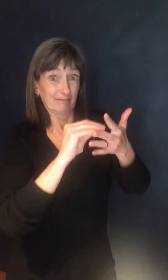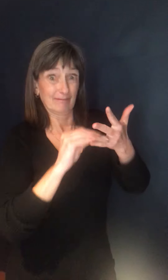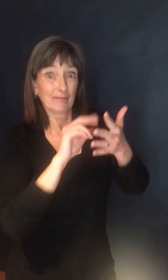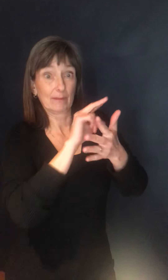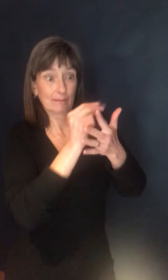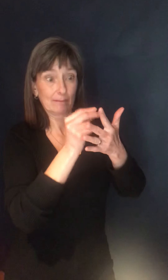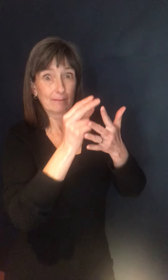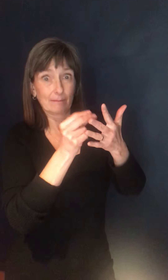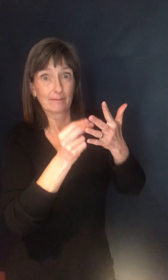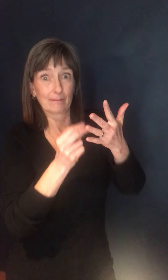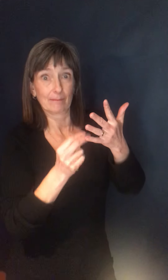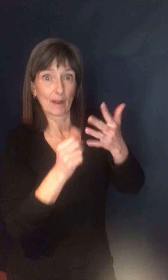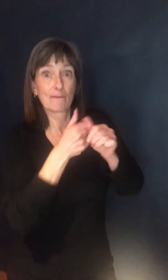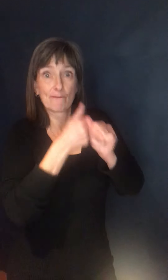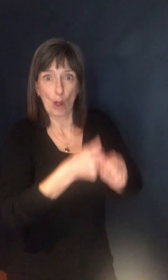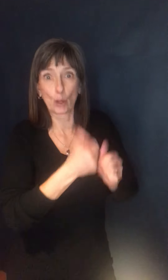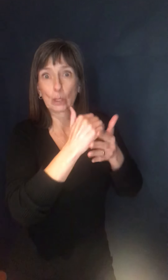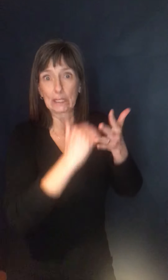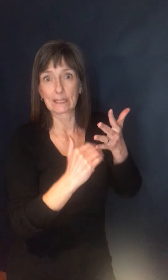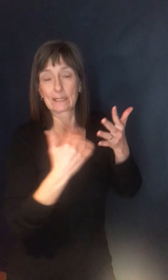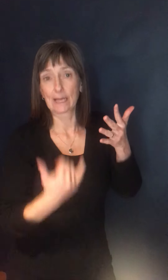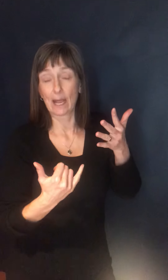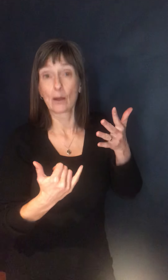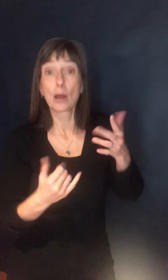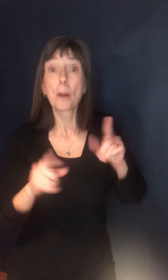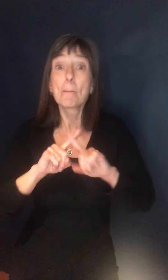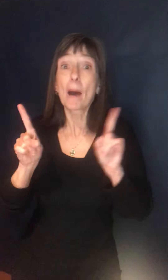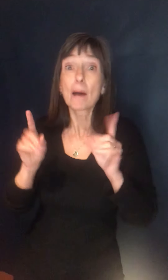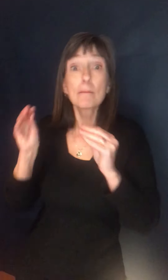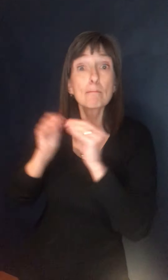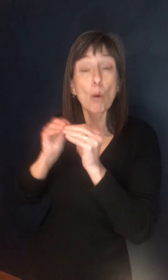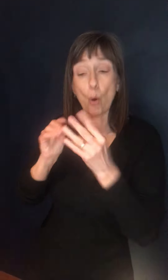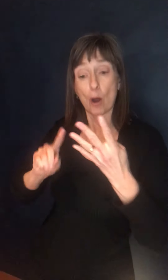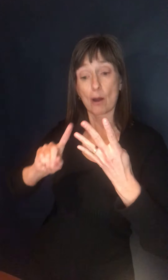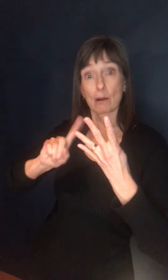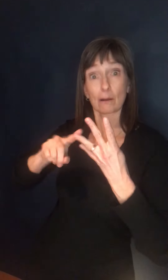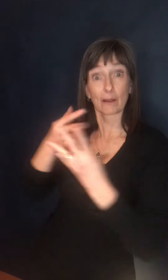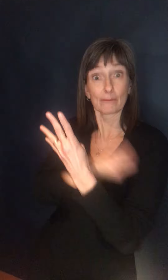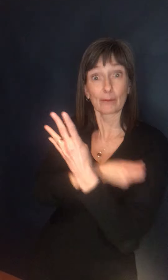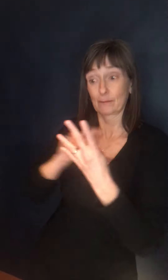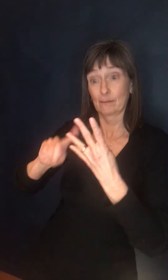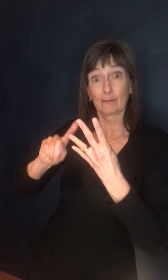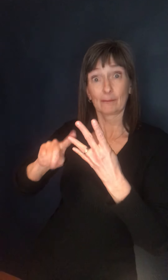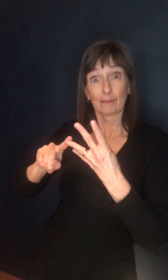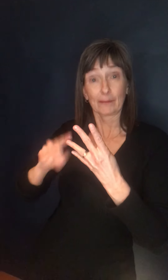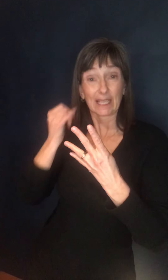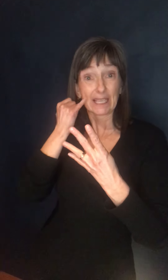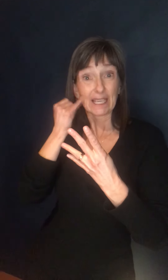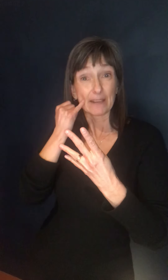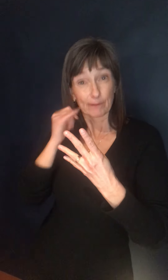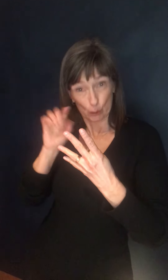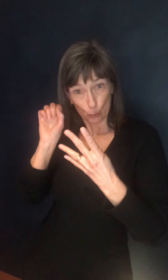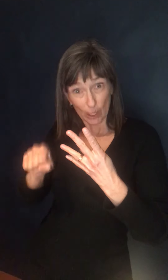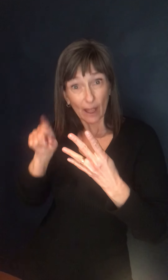bearing in mind that as we get more AstraZeneca, the groups that are appropriate to receive AstraZeneca vaccine will,